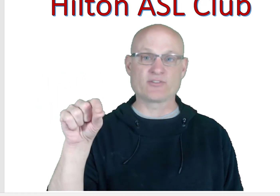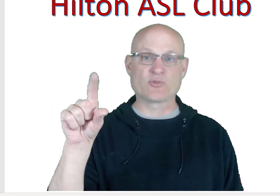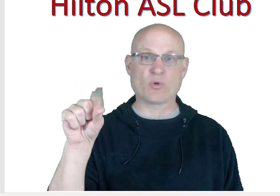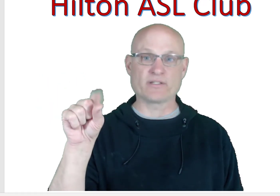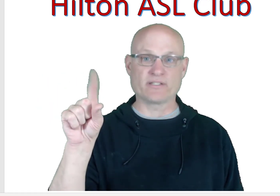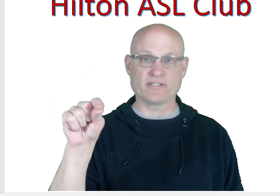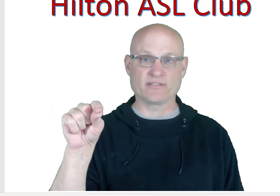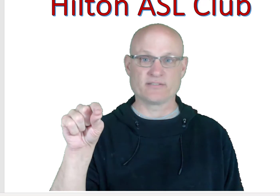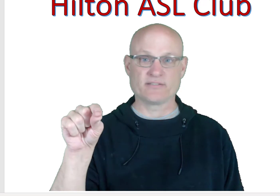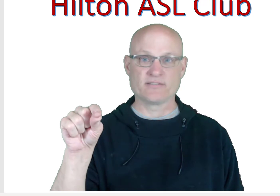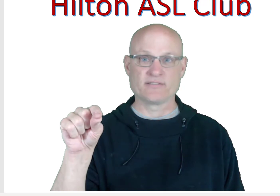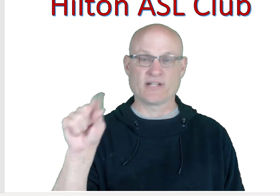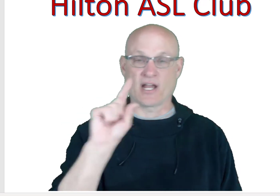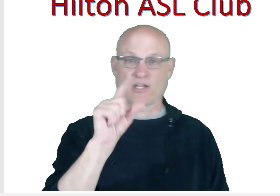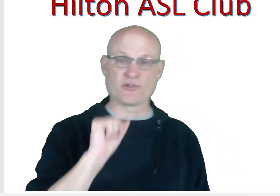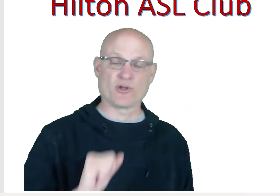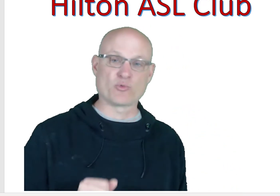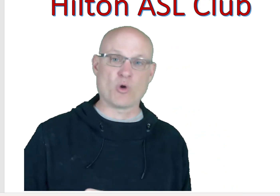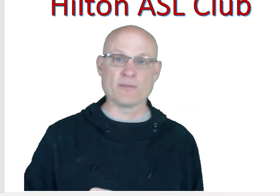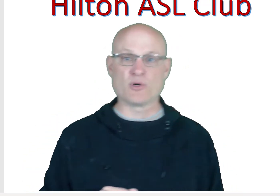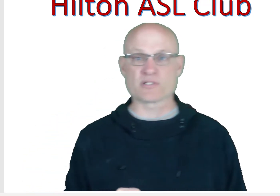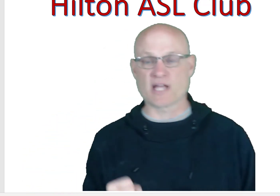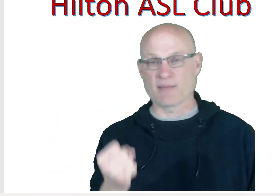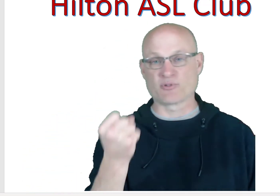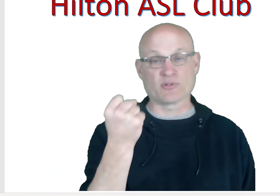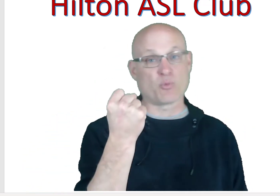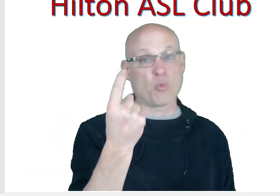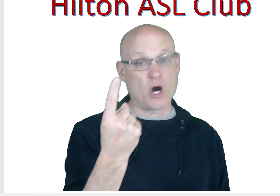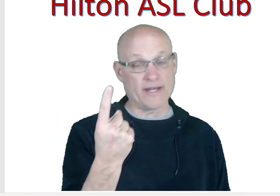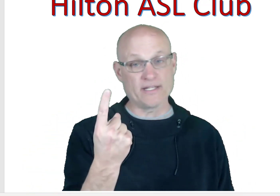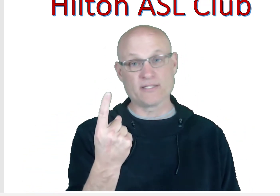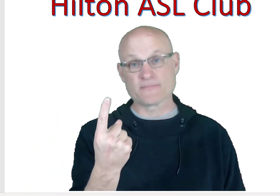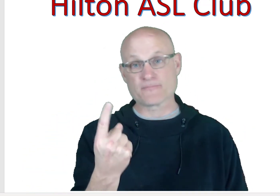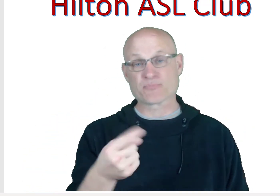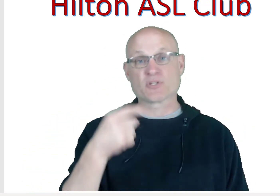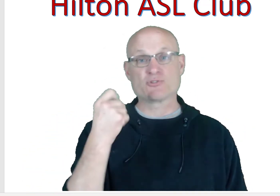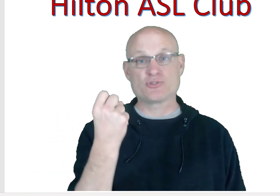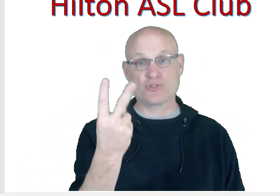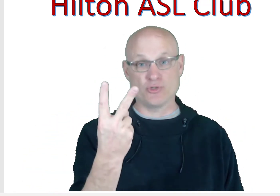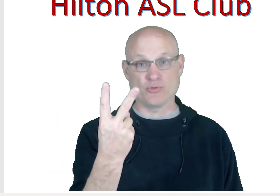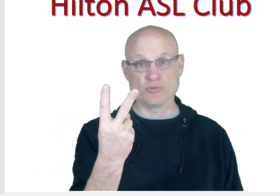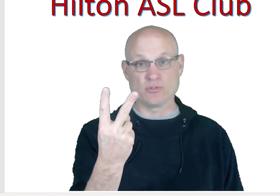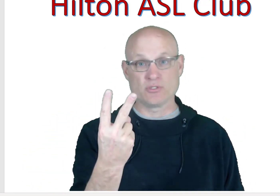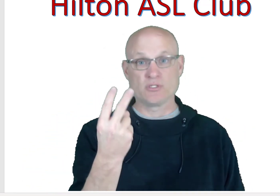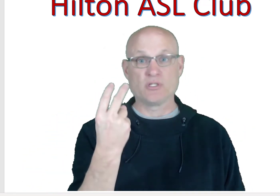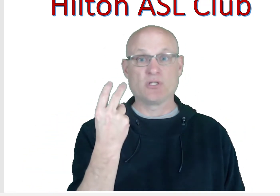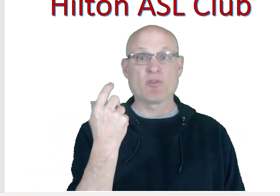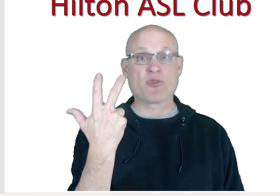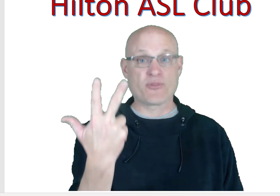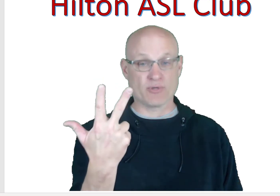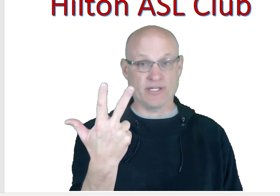20. All right. I'll do those one more time. So, it's 1, 2, 3,